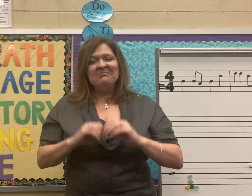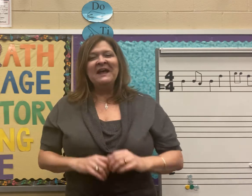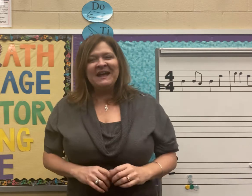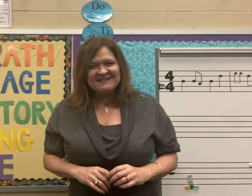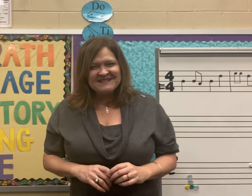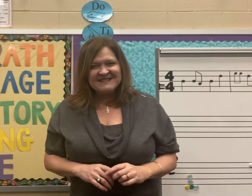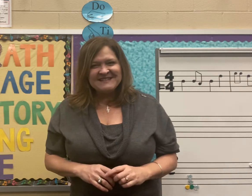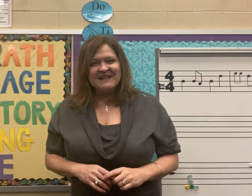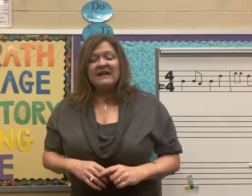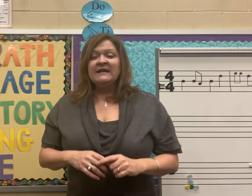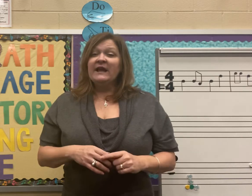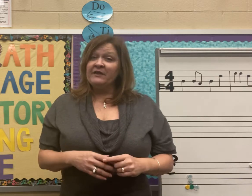Excellent. Now then,